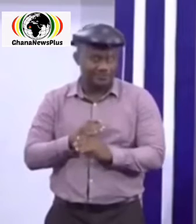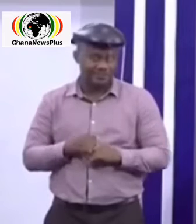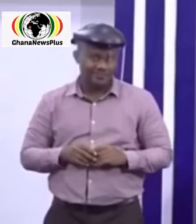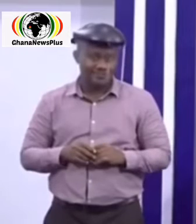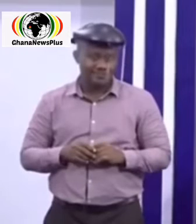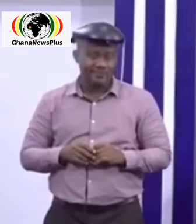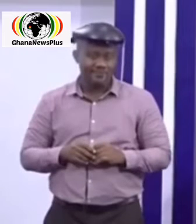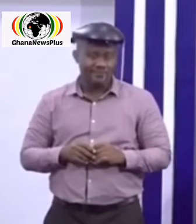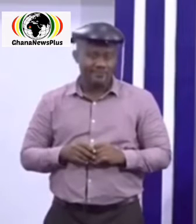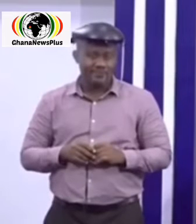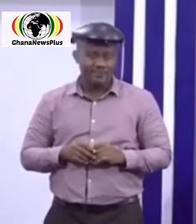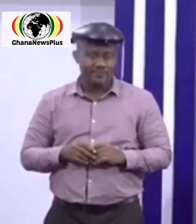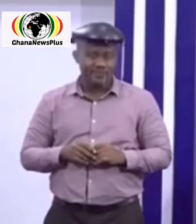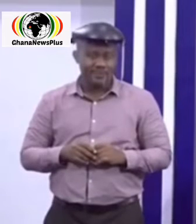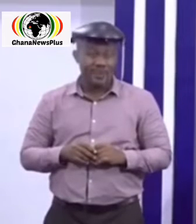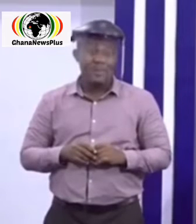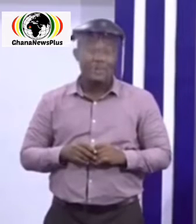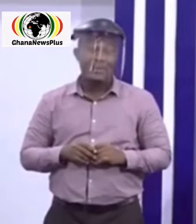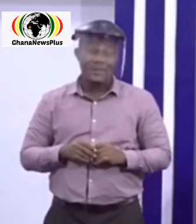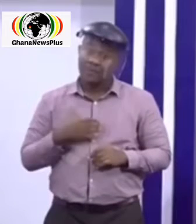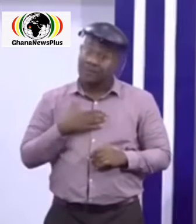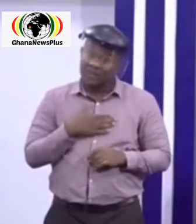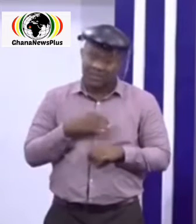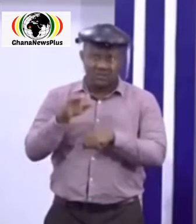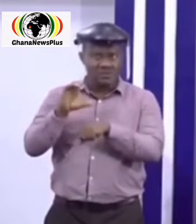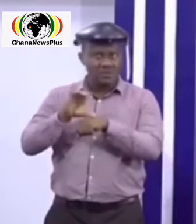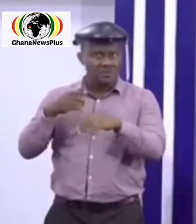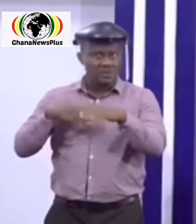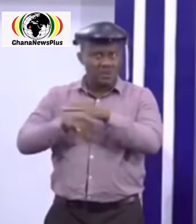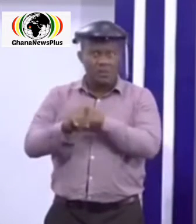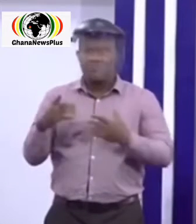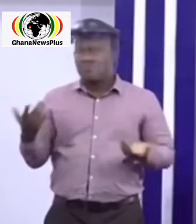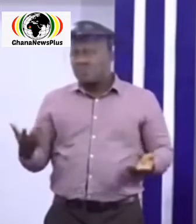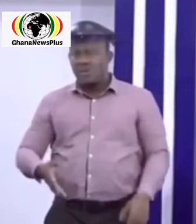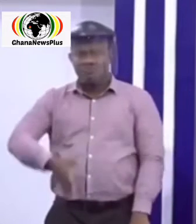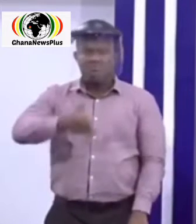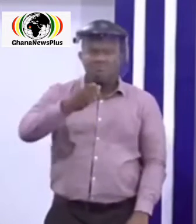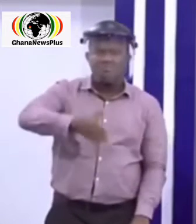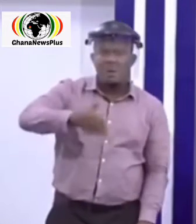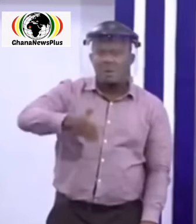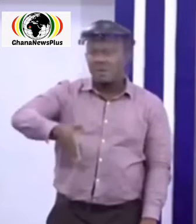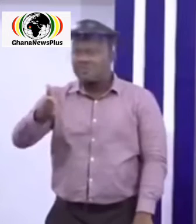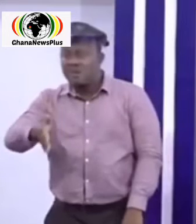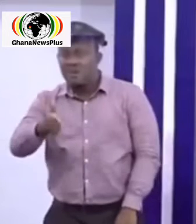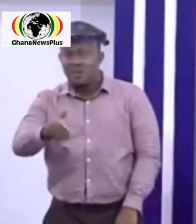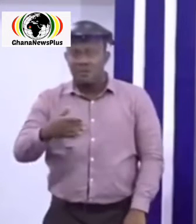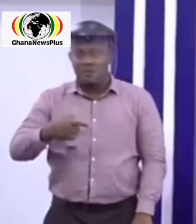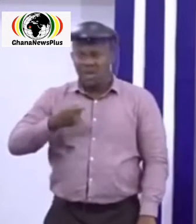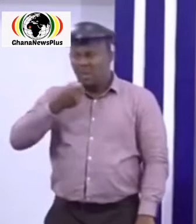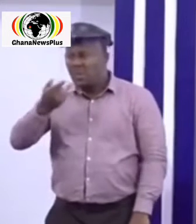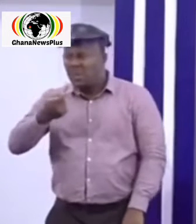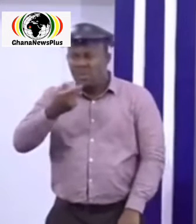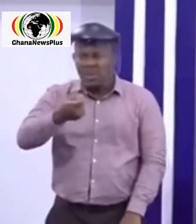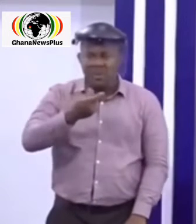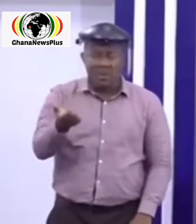ensure a no handshake no hugging and no spitting policy at all time